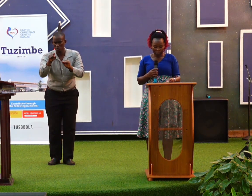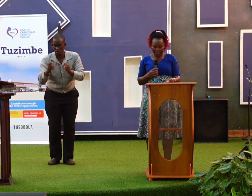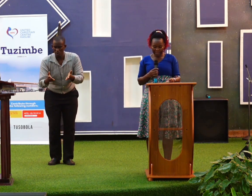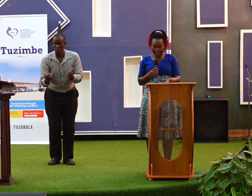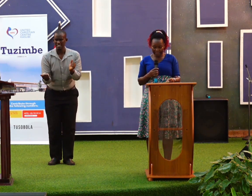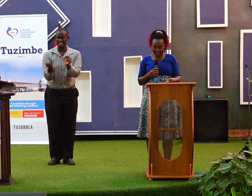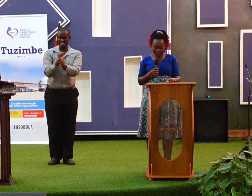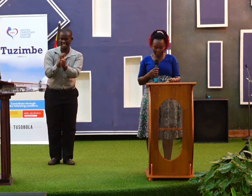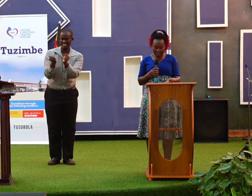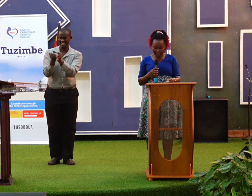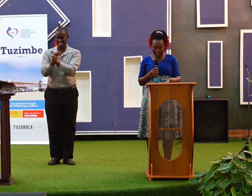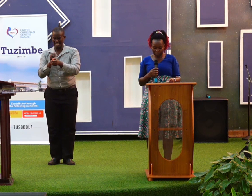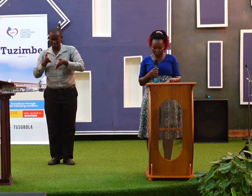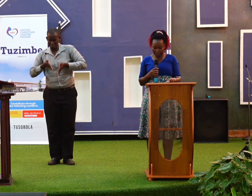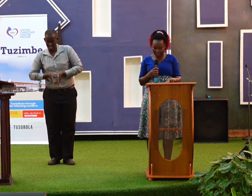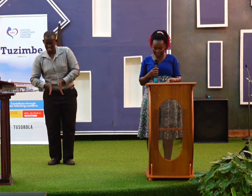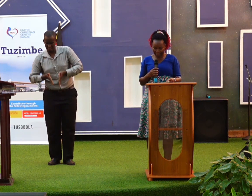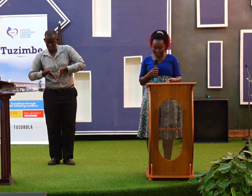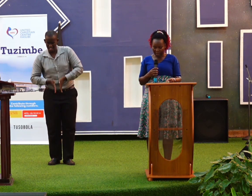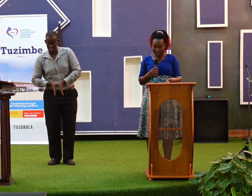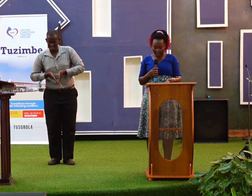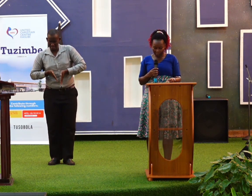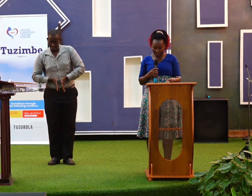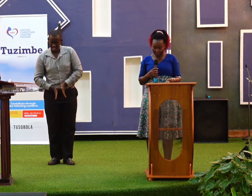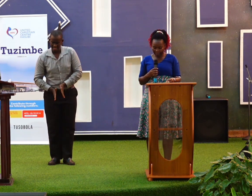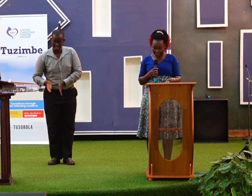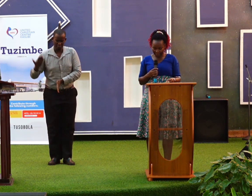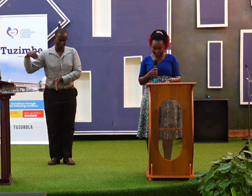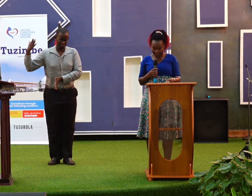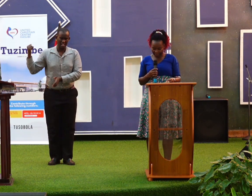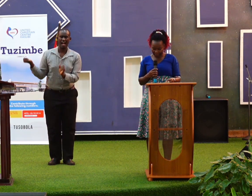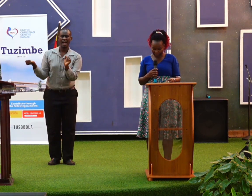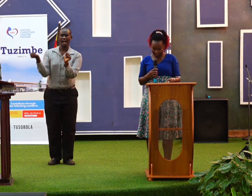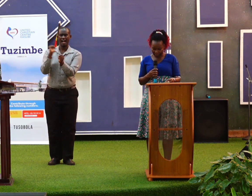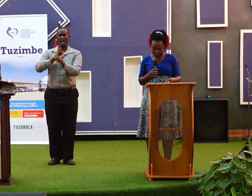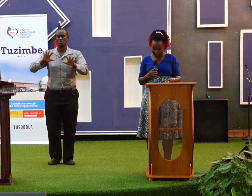when he's teaching us how to change our birth.